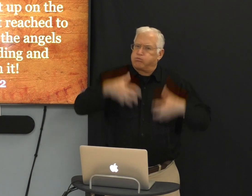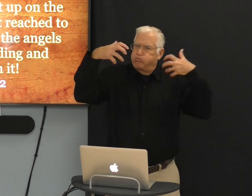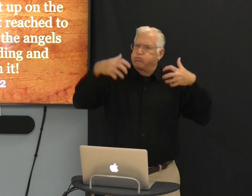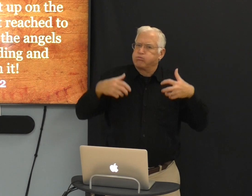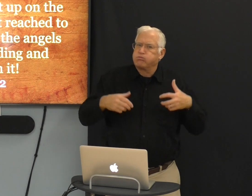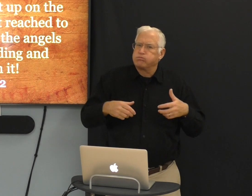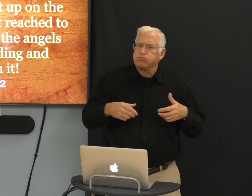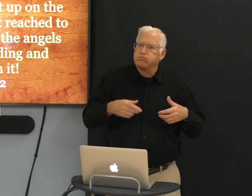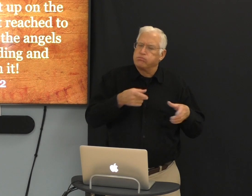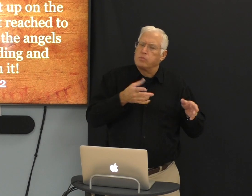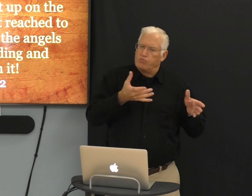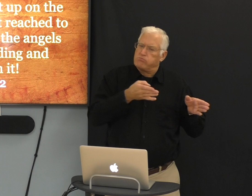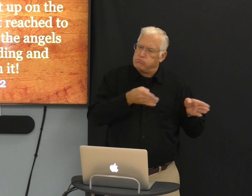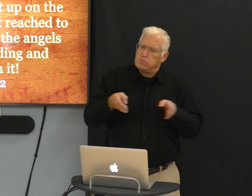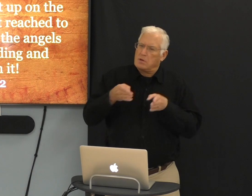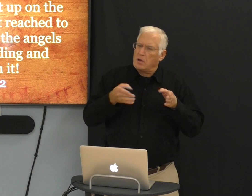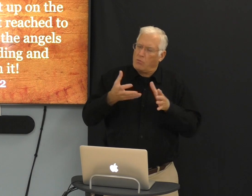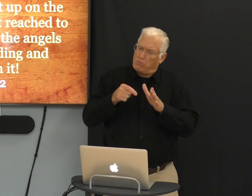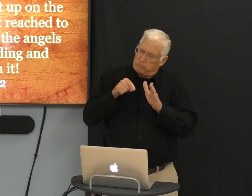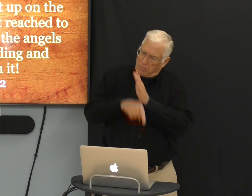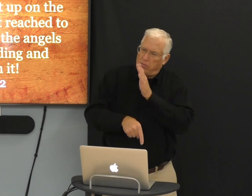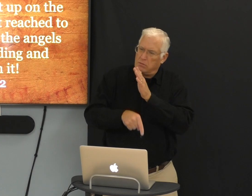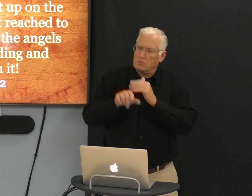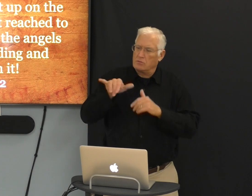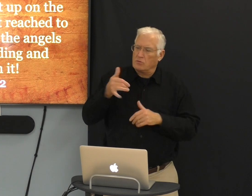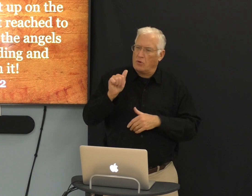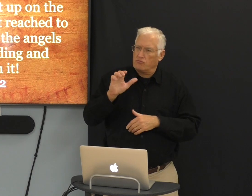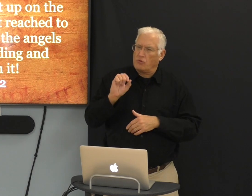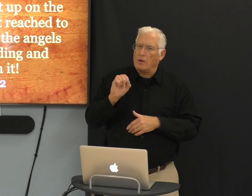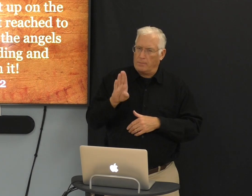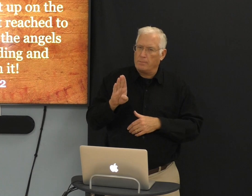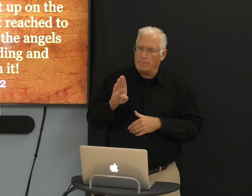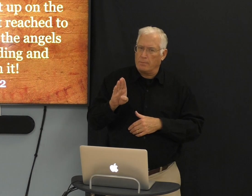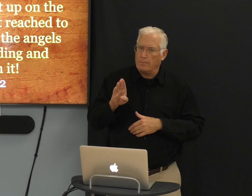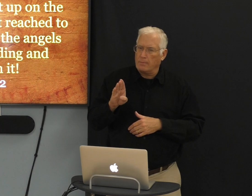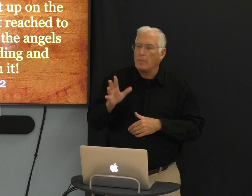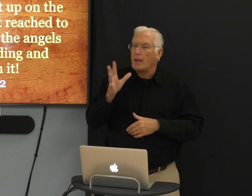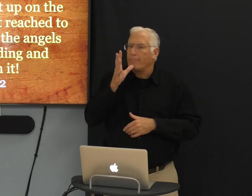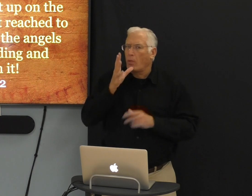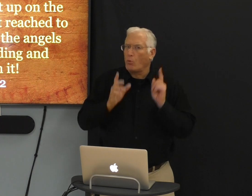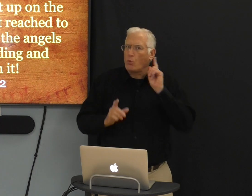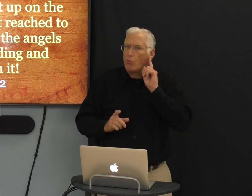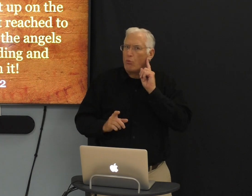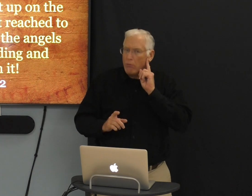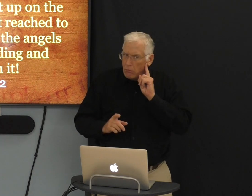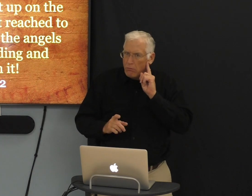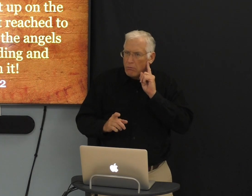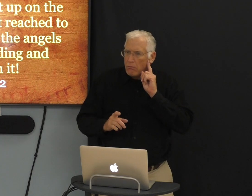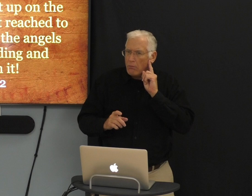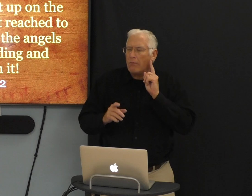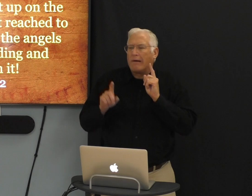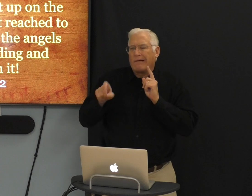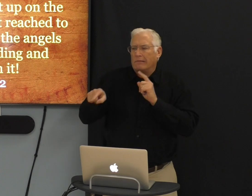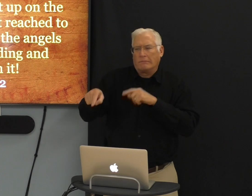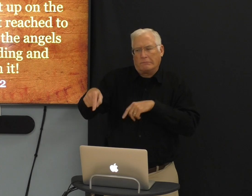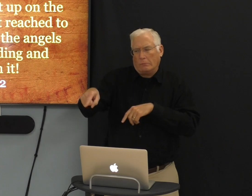Esau became very angry and wanted to kill Jacob. And the mother had heard about it